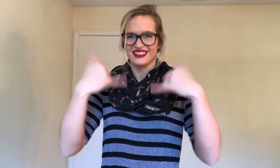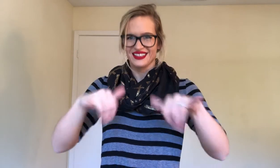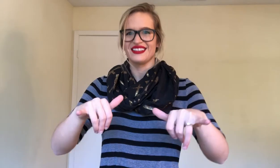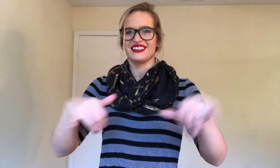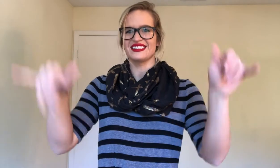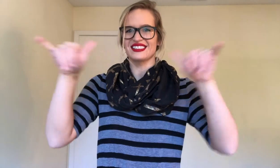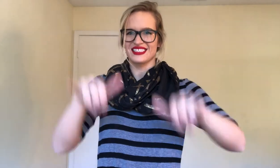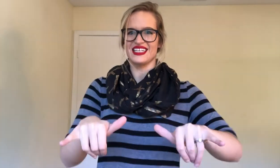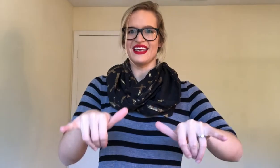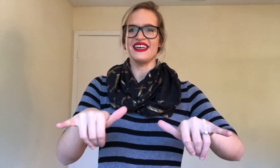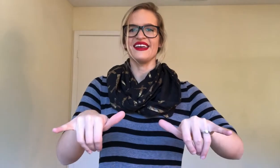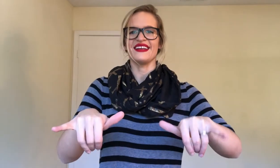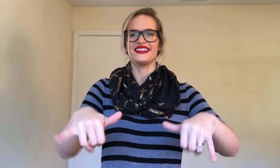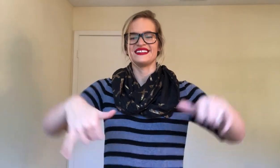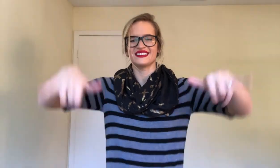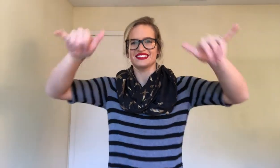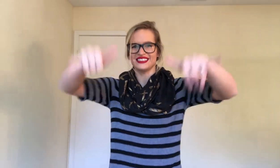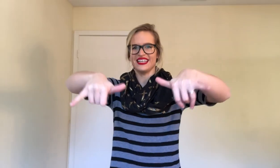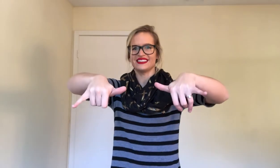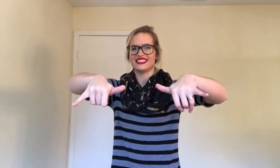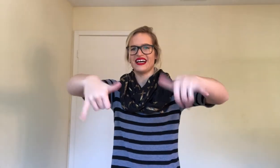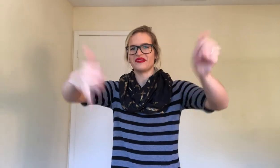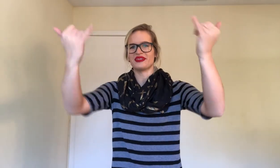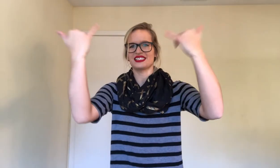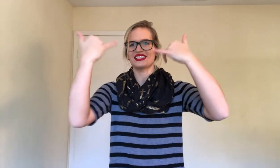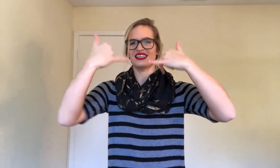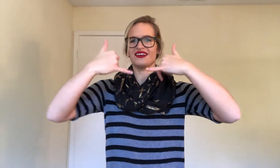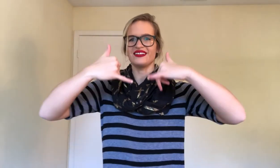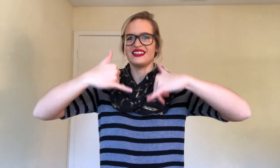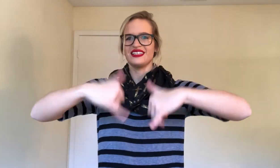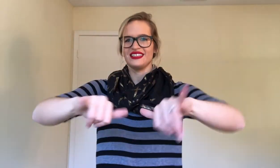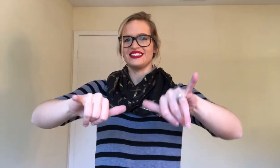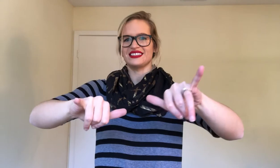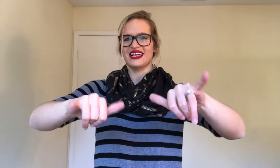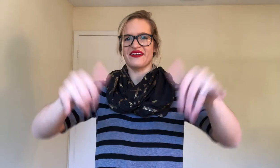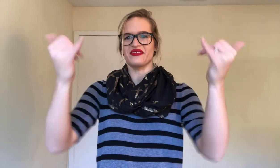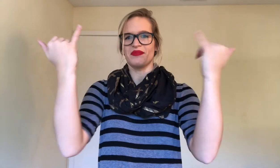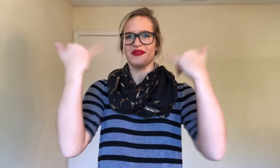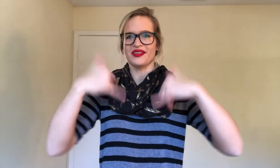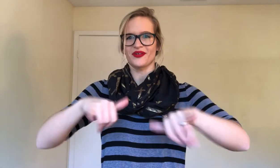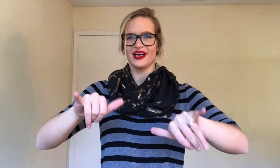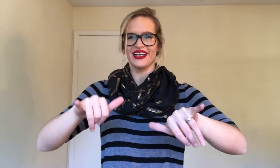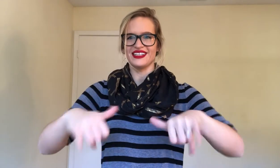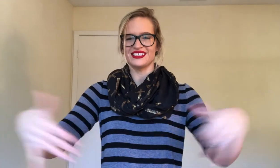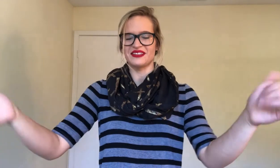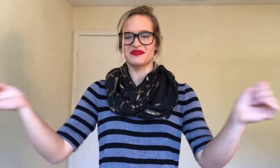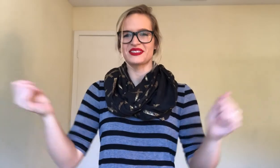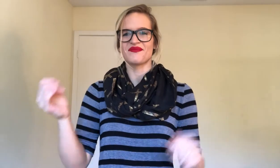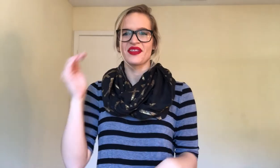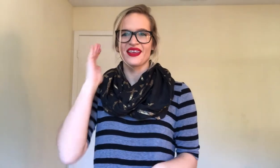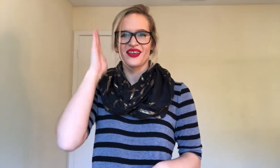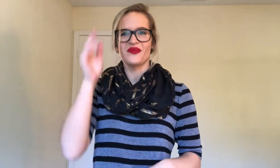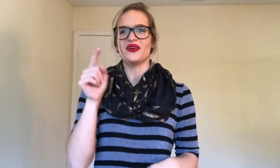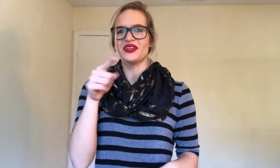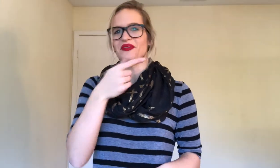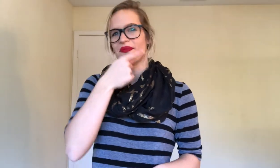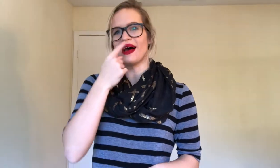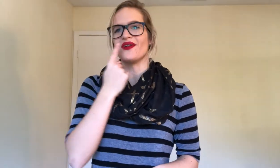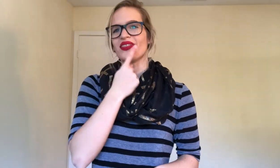this is stay, so stay is down, but still, you just kind of flip it with the Y handshapes. Will your mouth